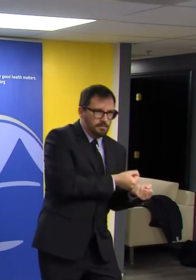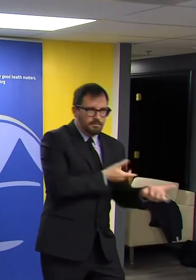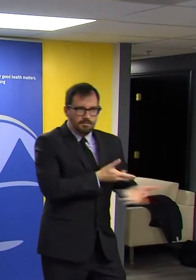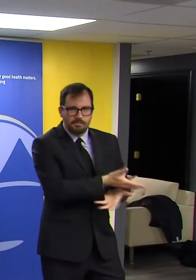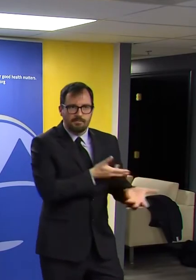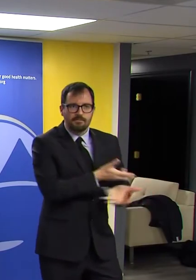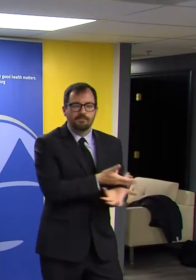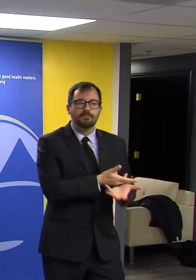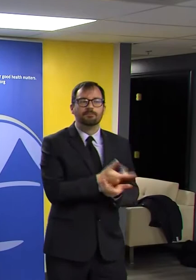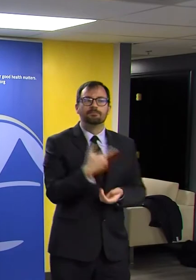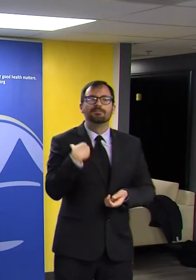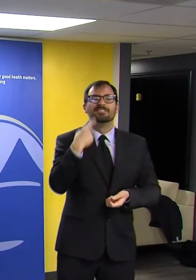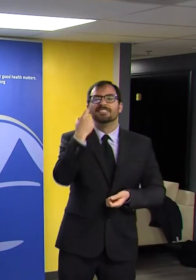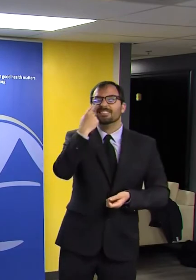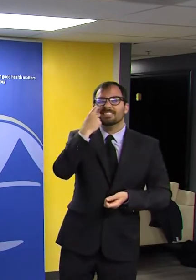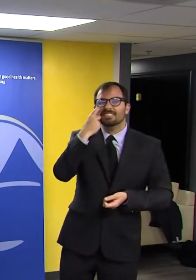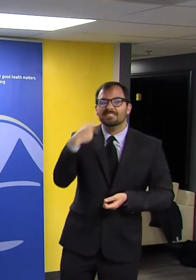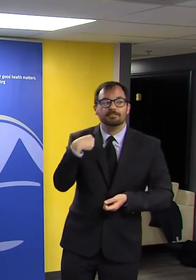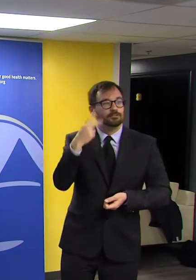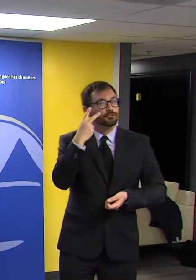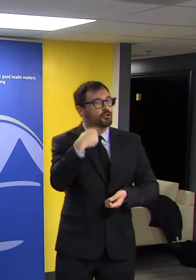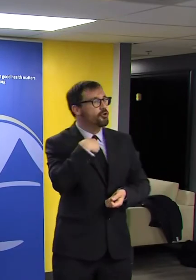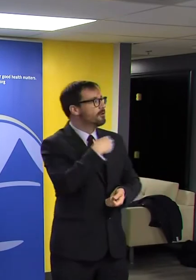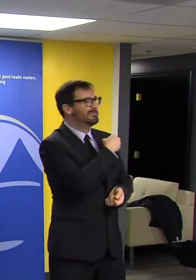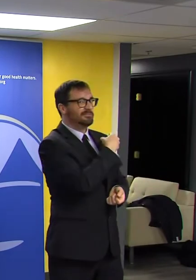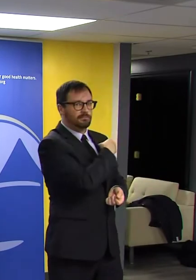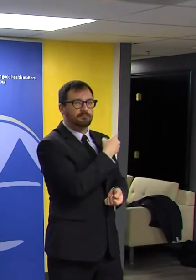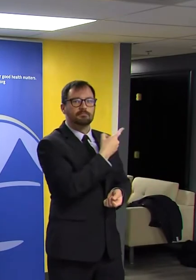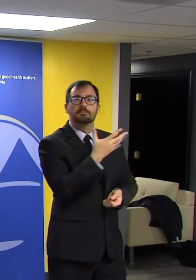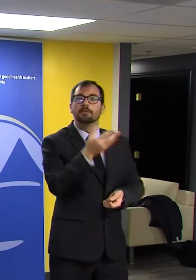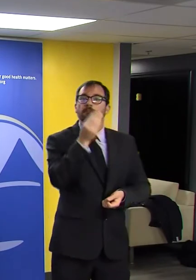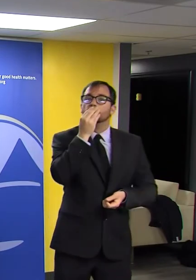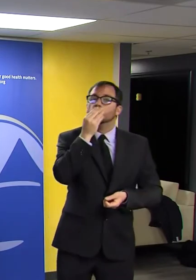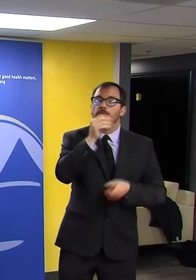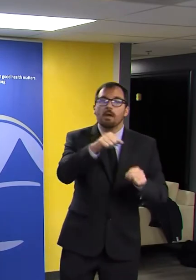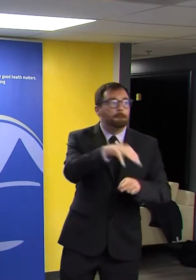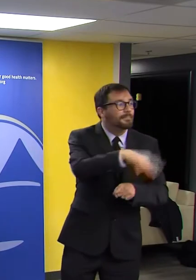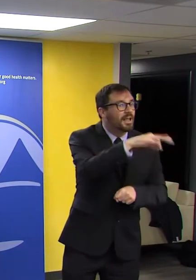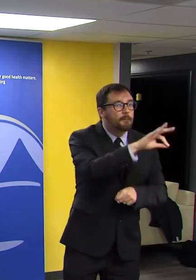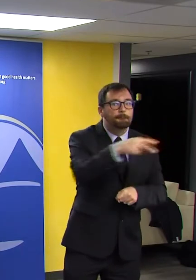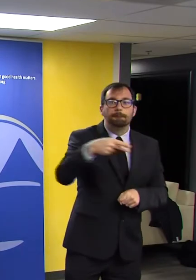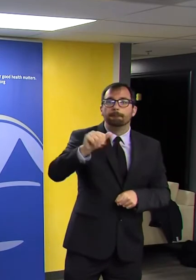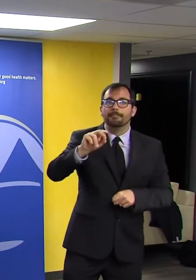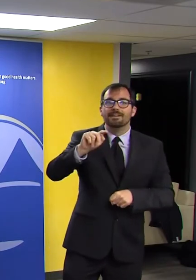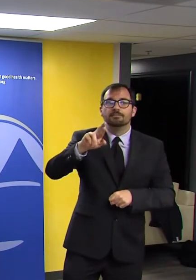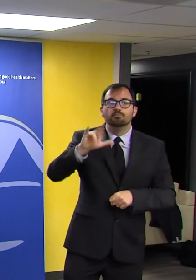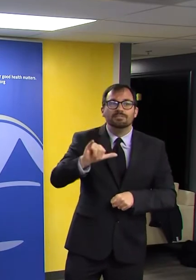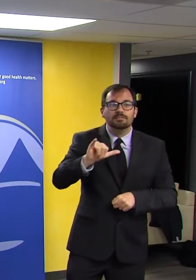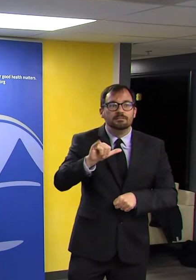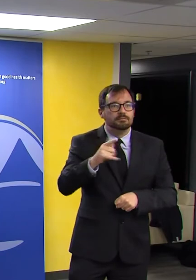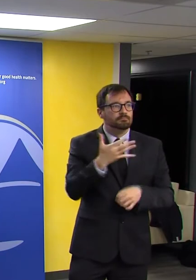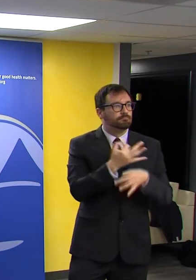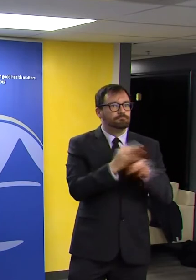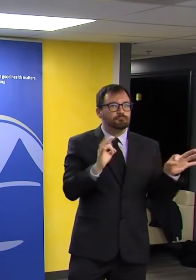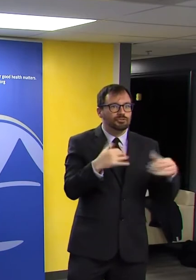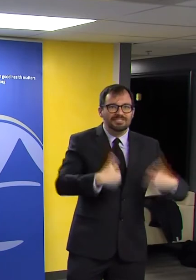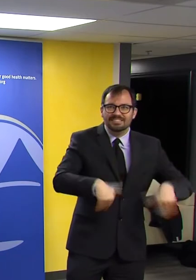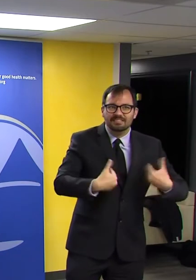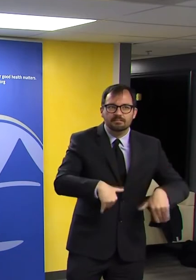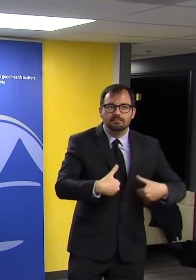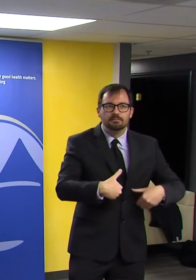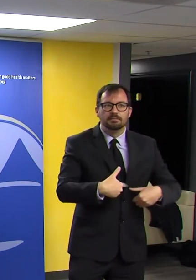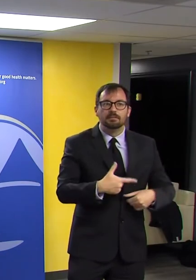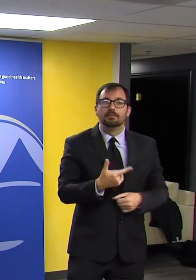everyone here, it is not a food pantry. La collaborative is true to its word. It's about community.